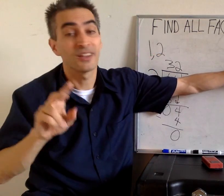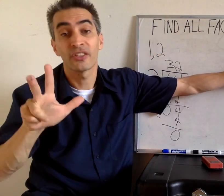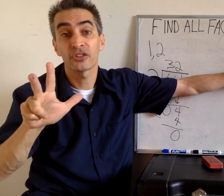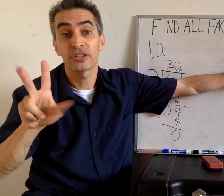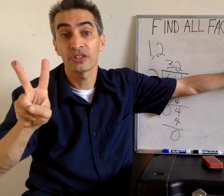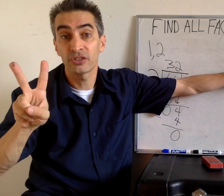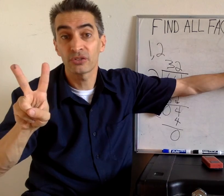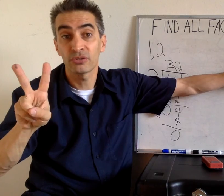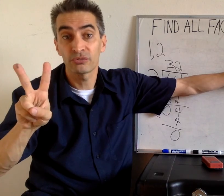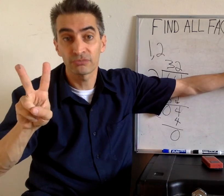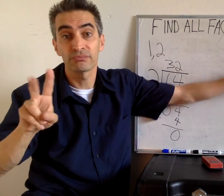and the 32.